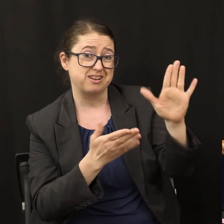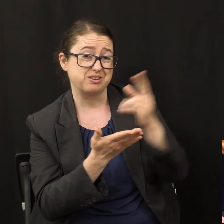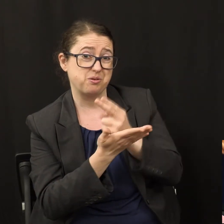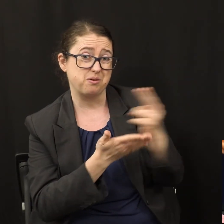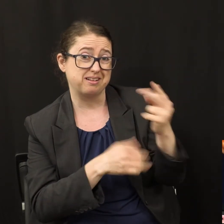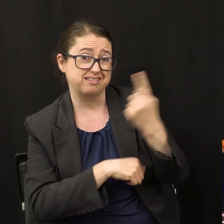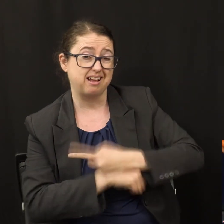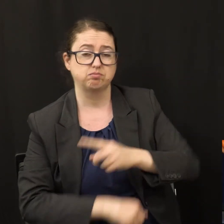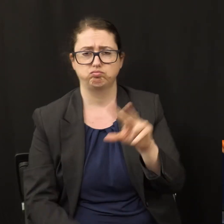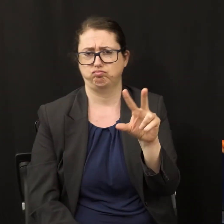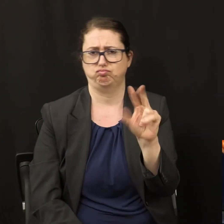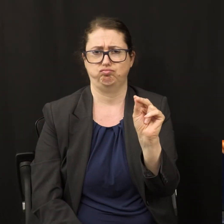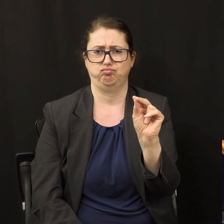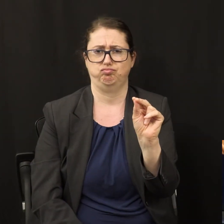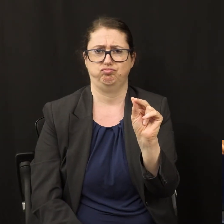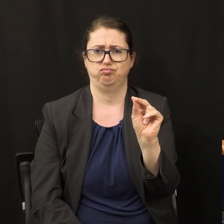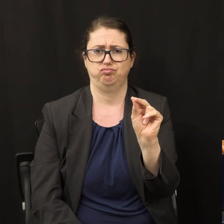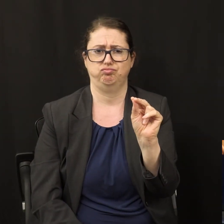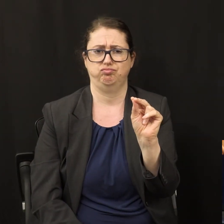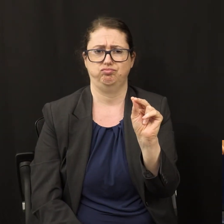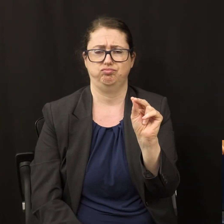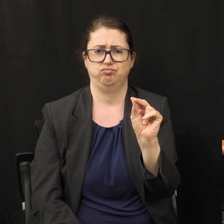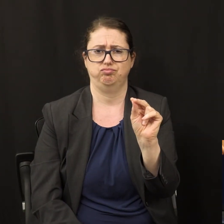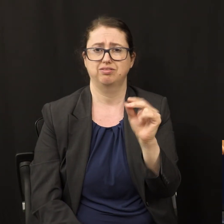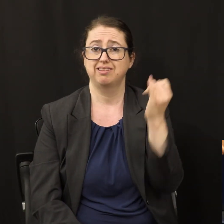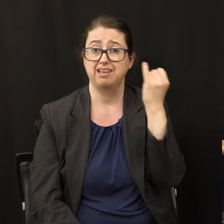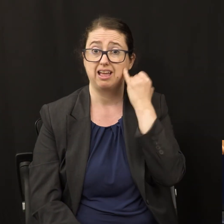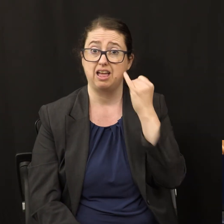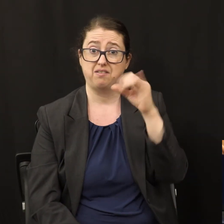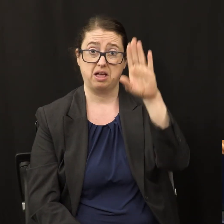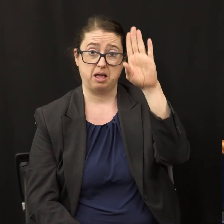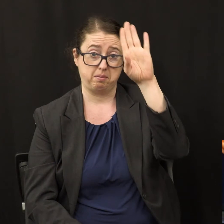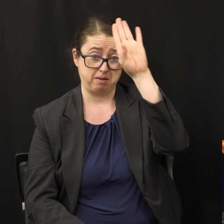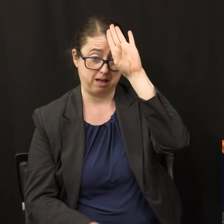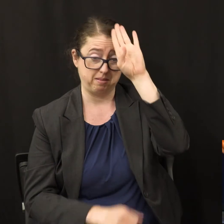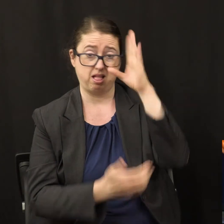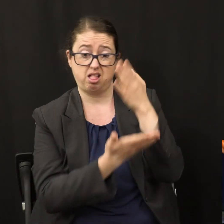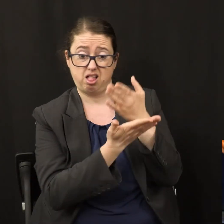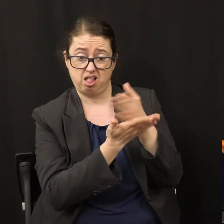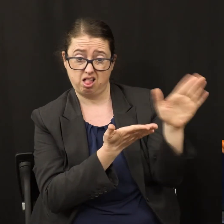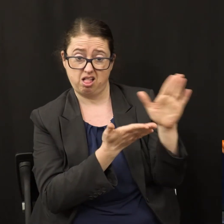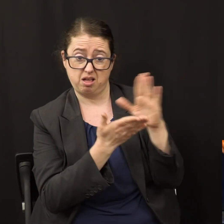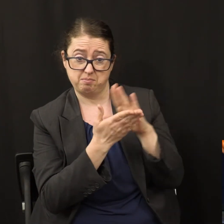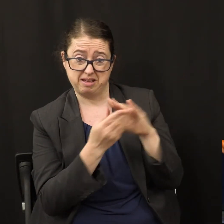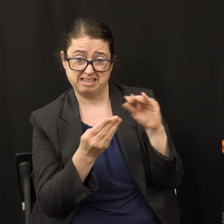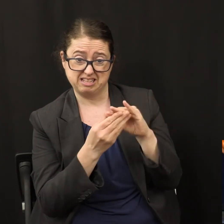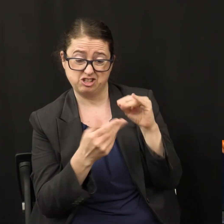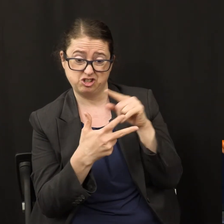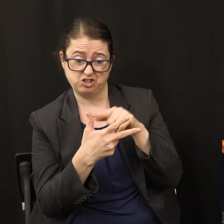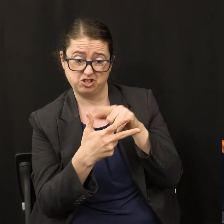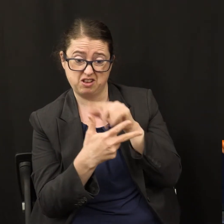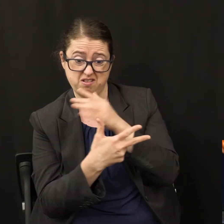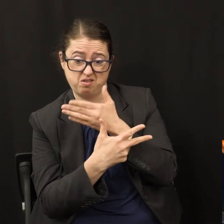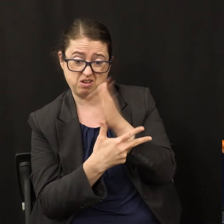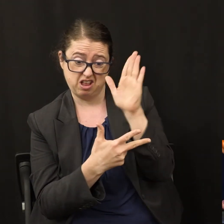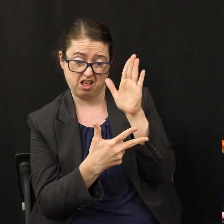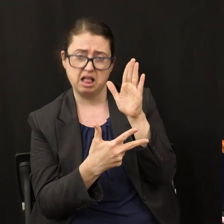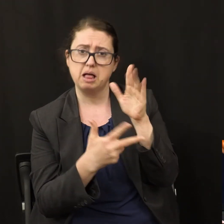No. And so if Babylon rejects the first message, is it going to accept the second message, come out of